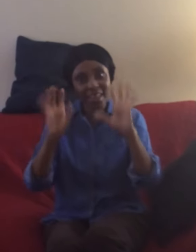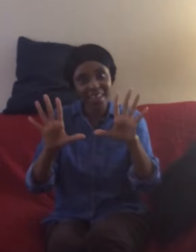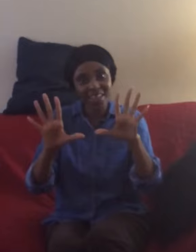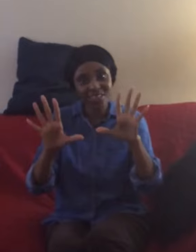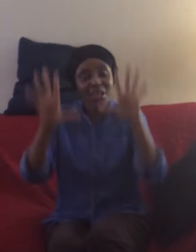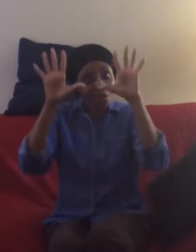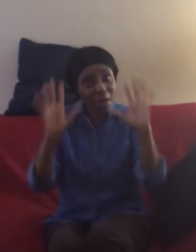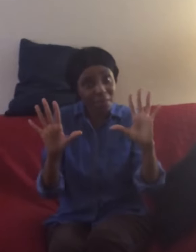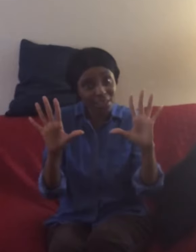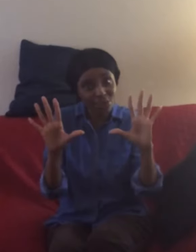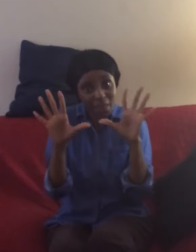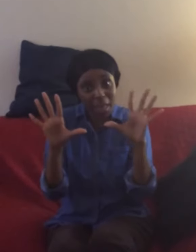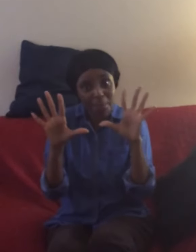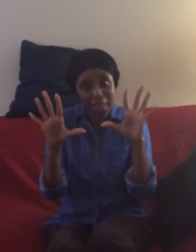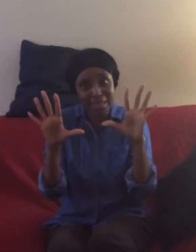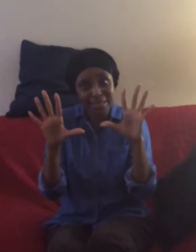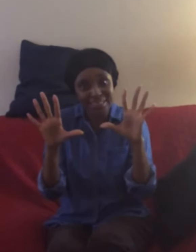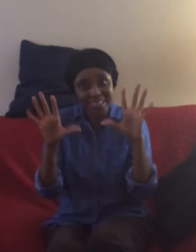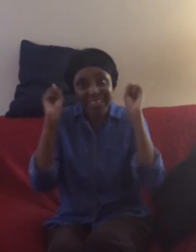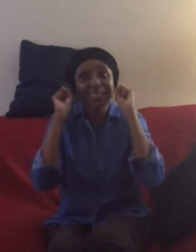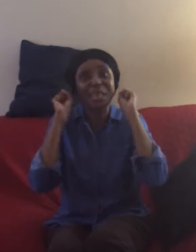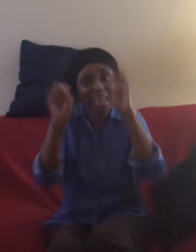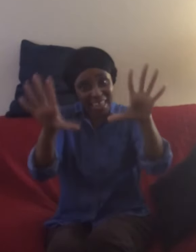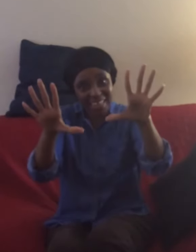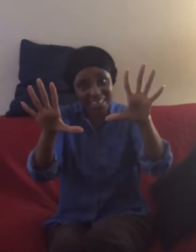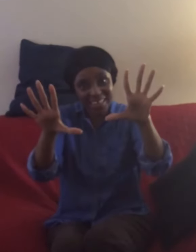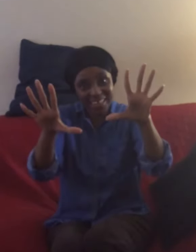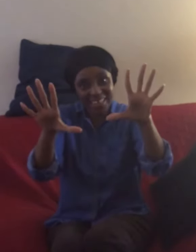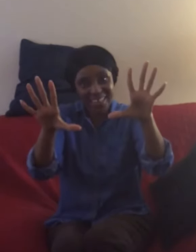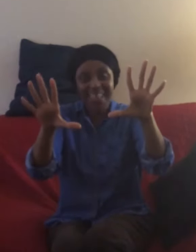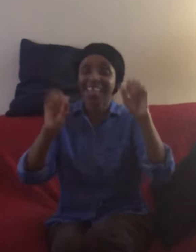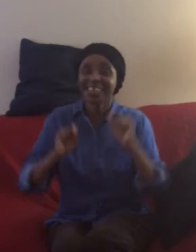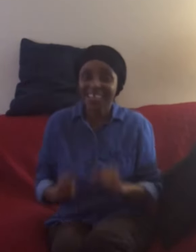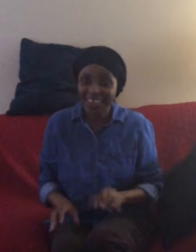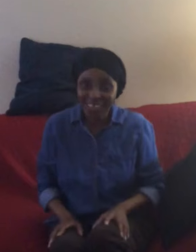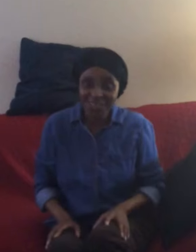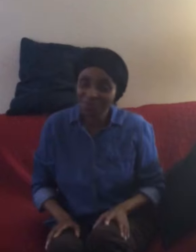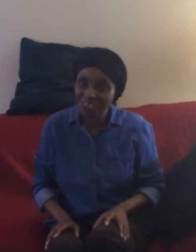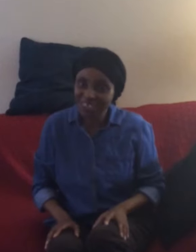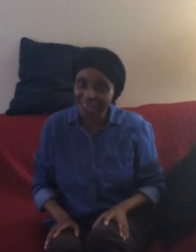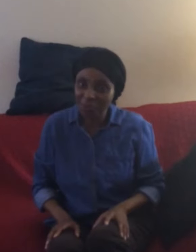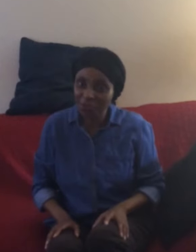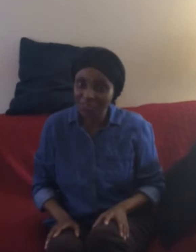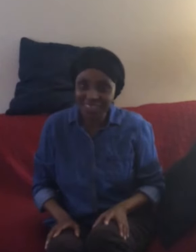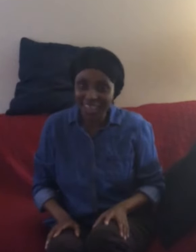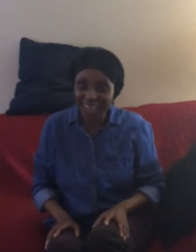hands so how many do we have pandas 10 and that's it for miss jennifer for today